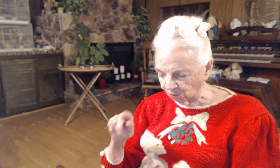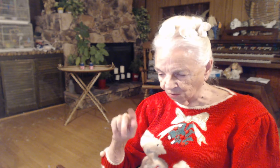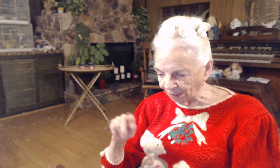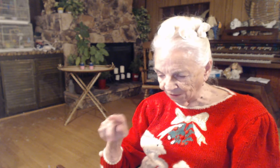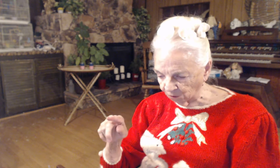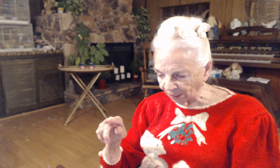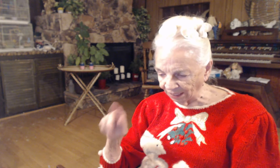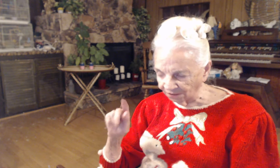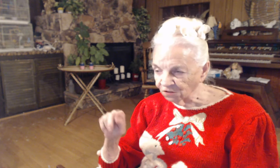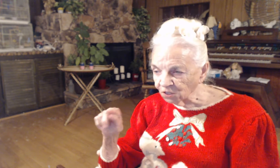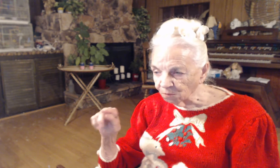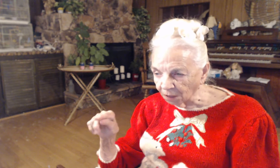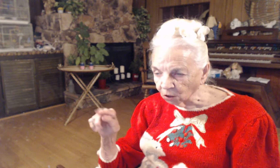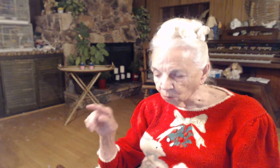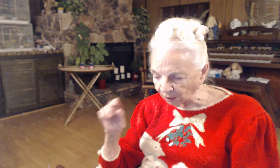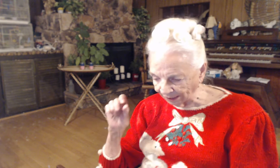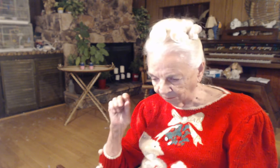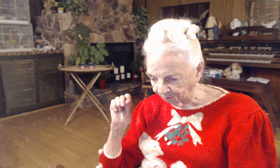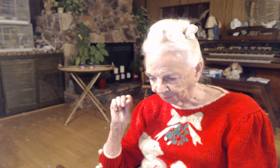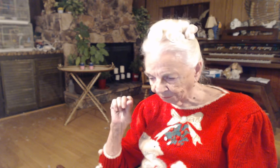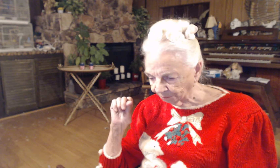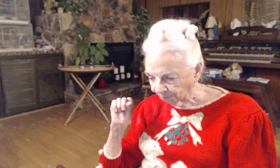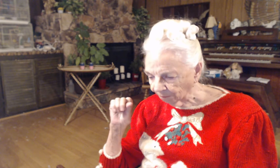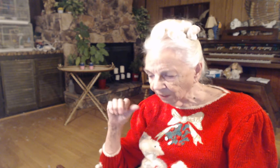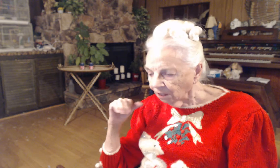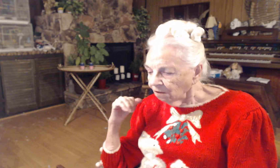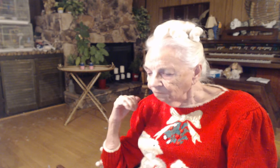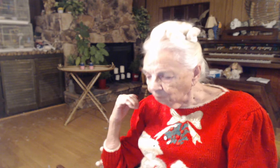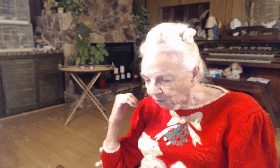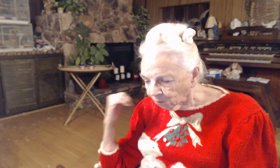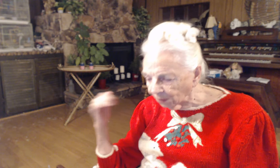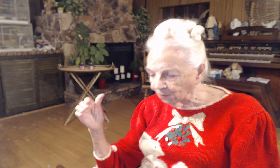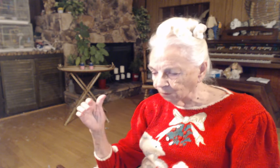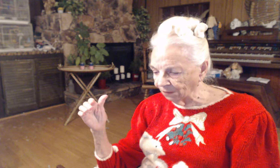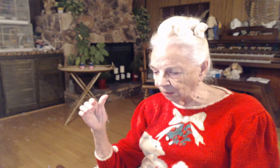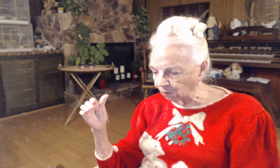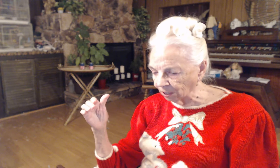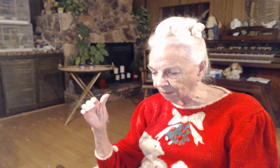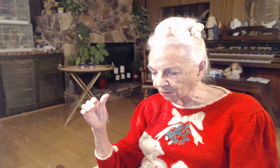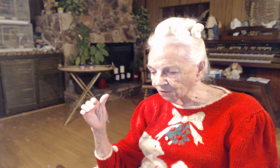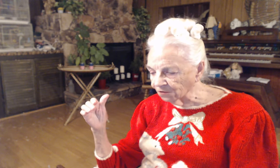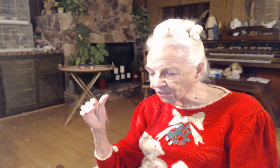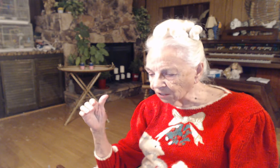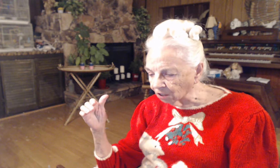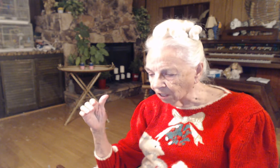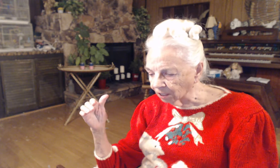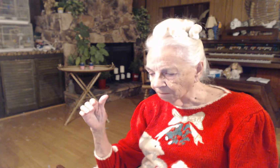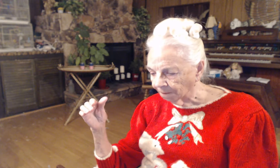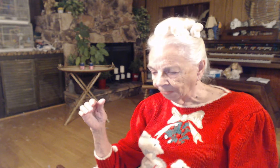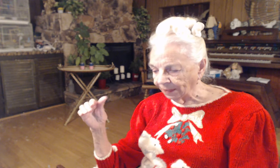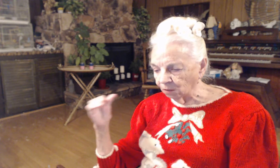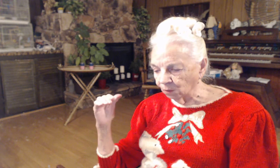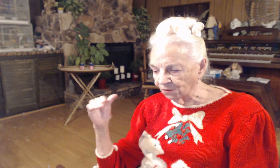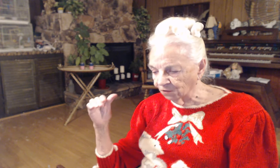Matthew 8. This is Mark 1. Forth with when they were come out of the synagogue. They went to the